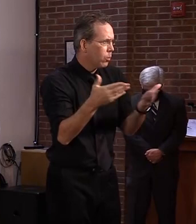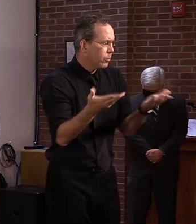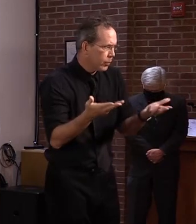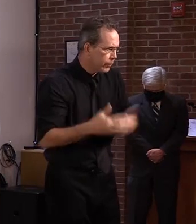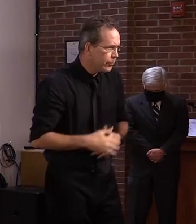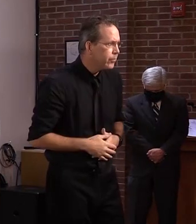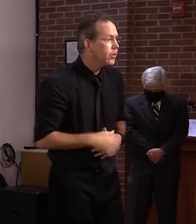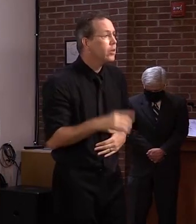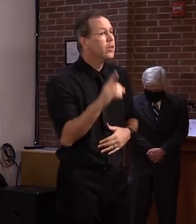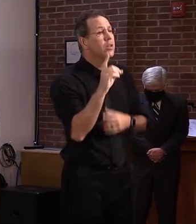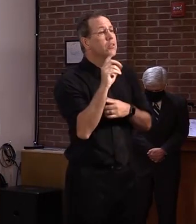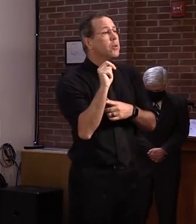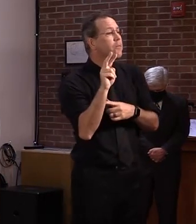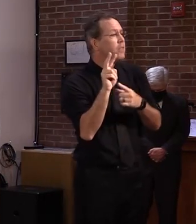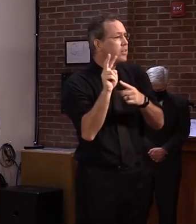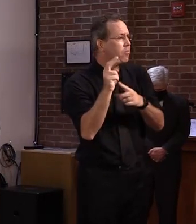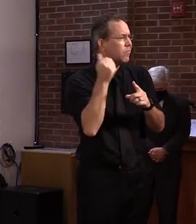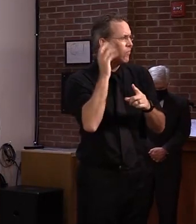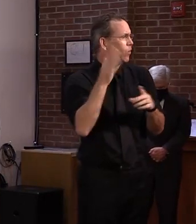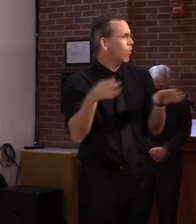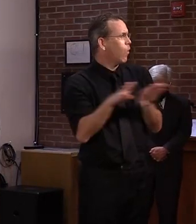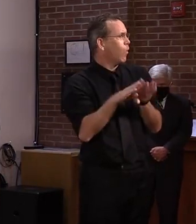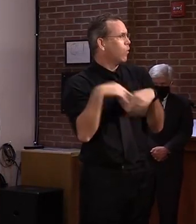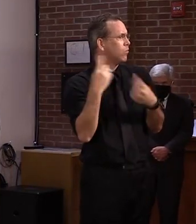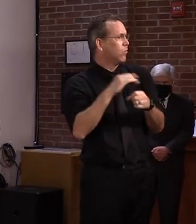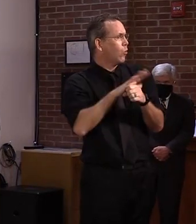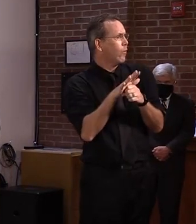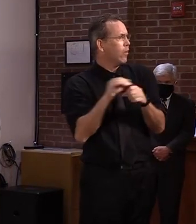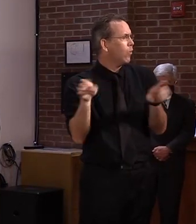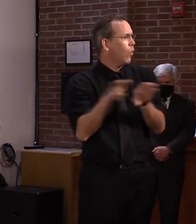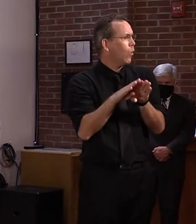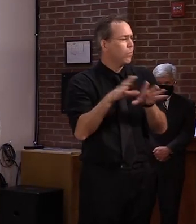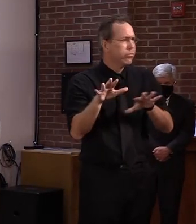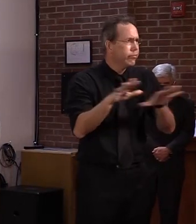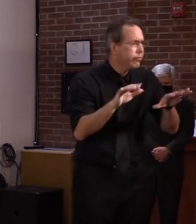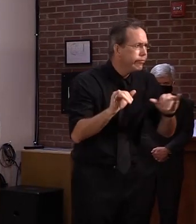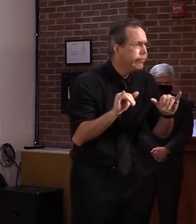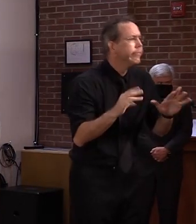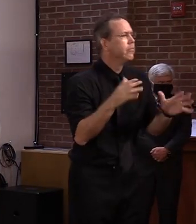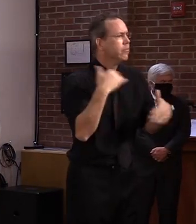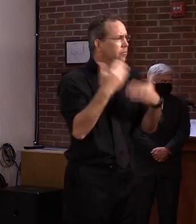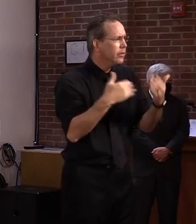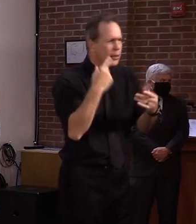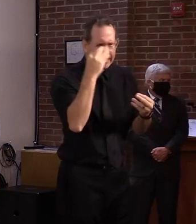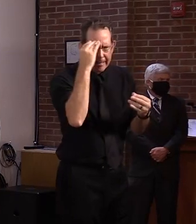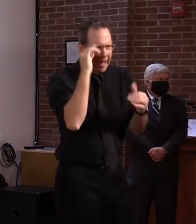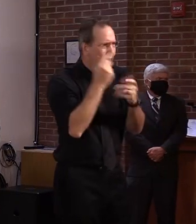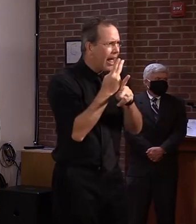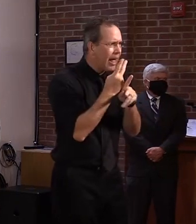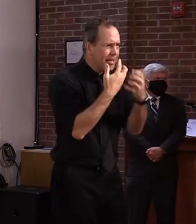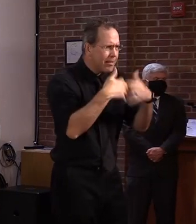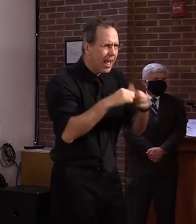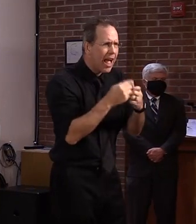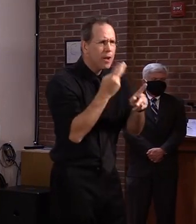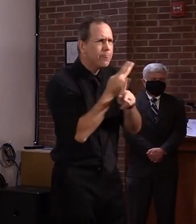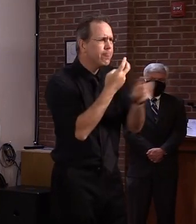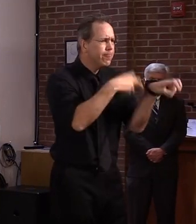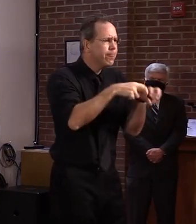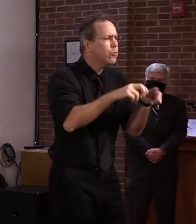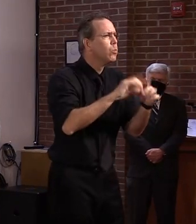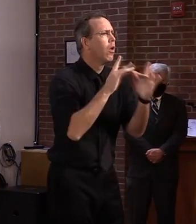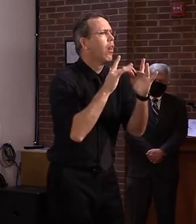we've been working to make more online services available. But I recognize there are still many Vermonters waiting on